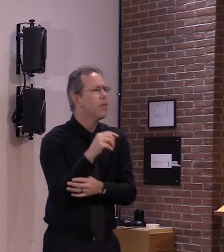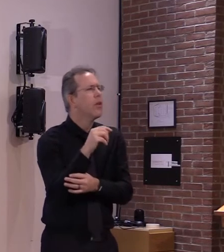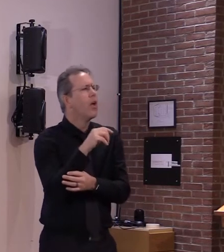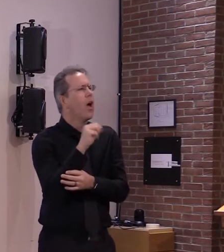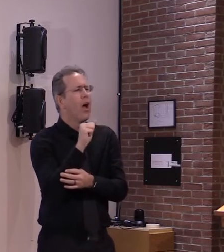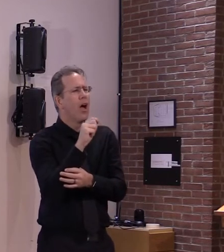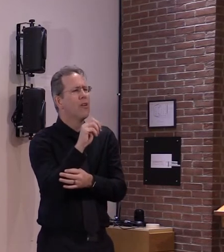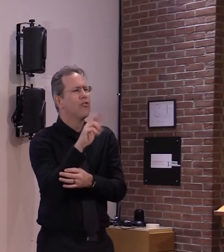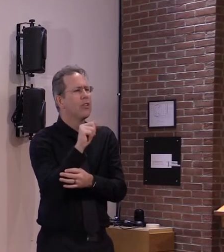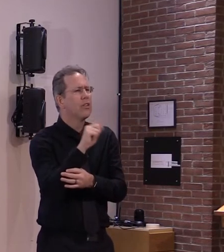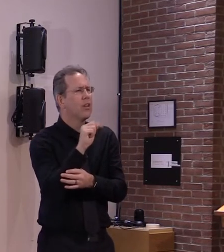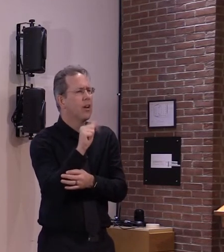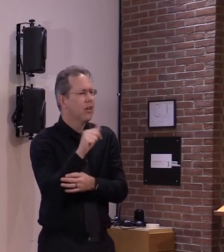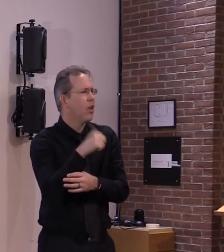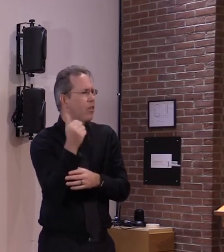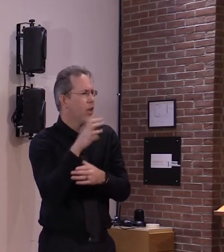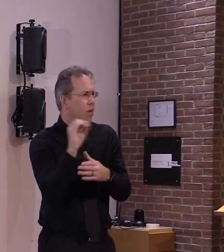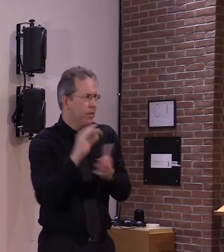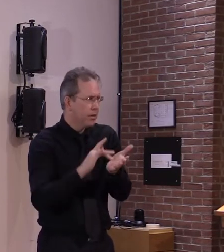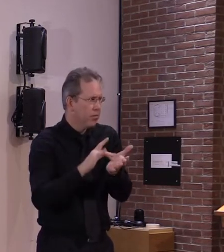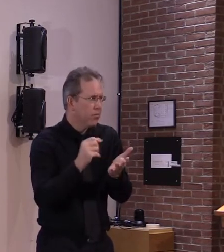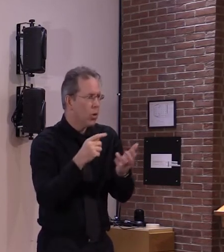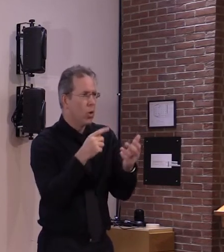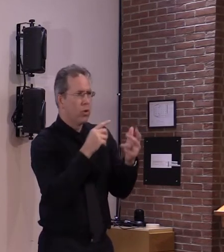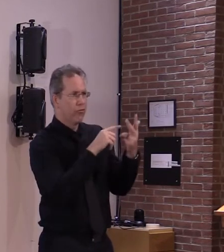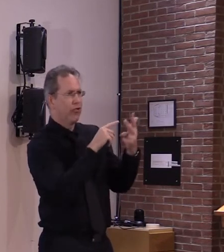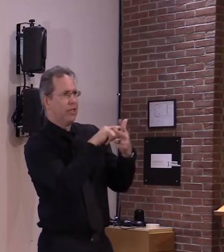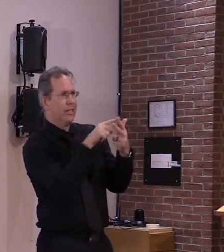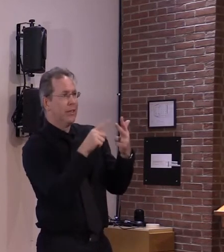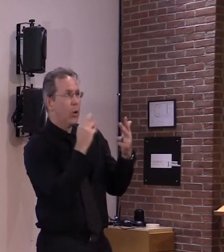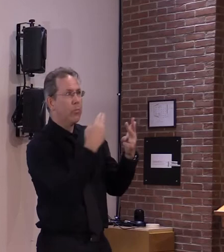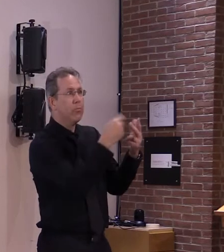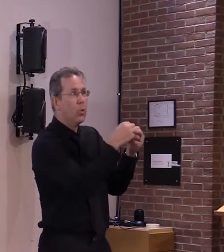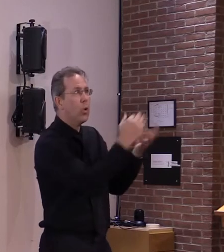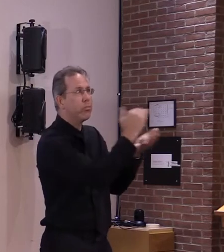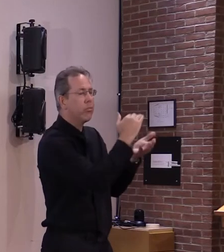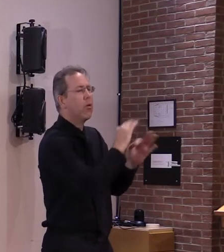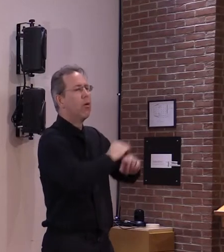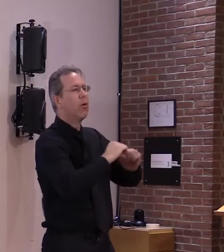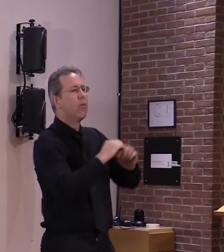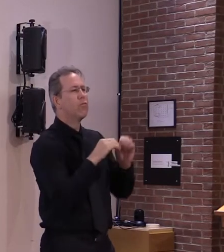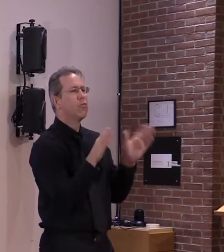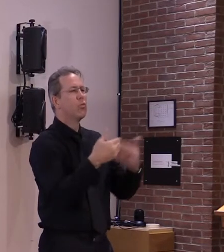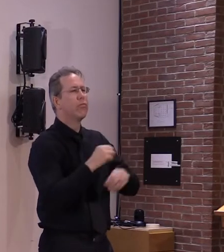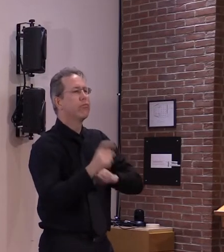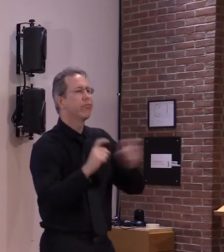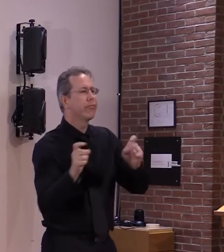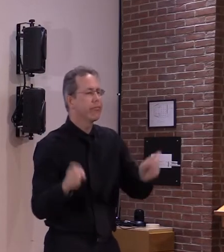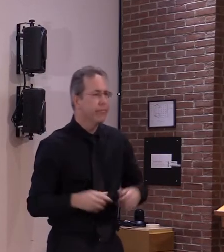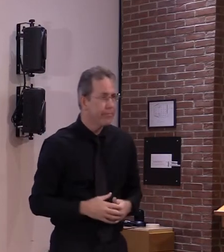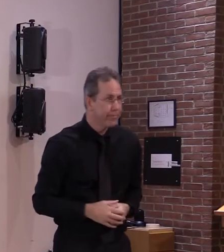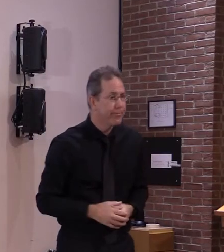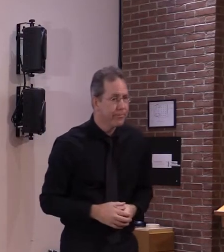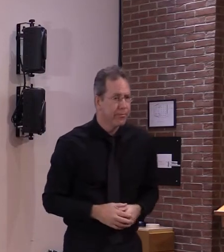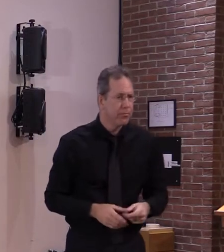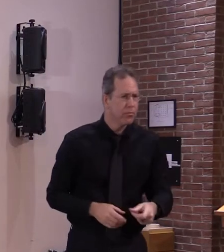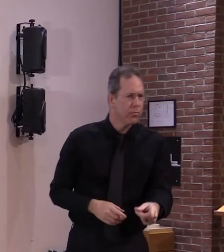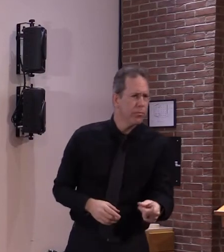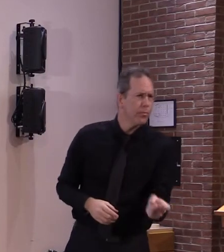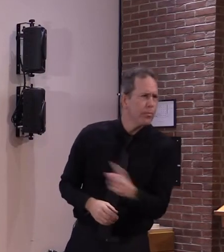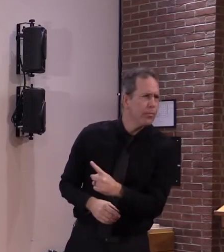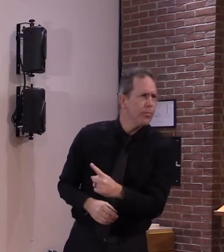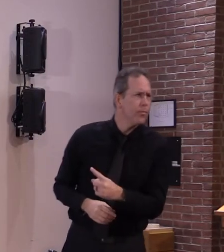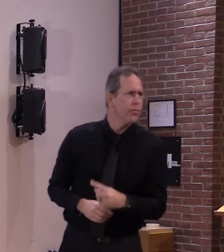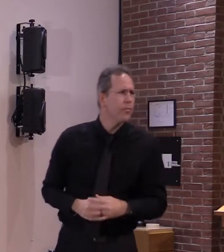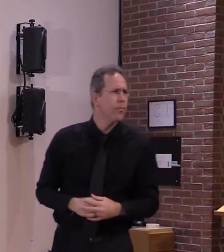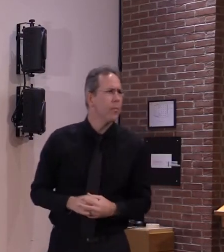um um and then just a quick question for the governor um governor stop when do you expect to to be vaccinated and um are you